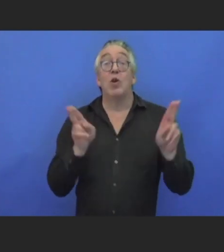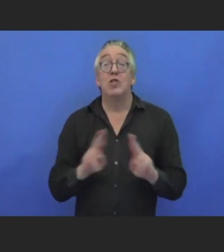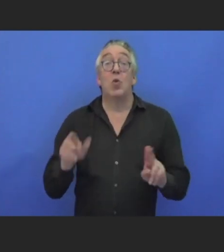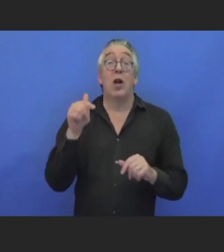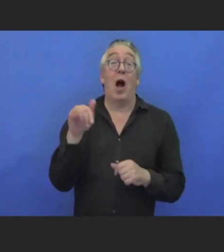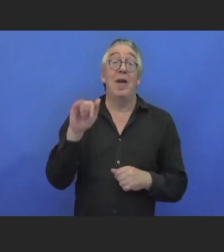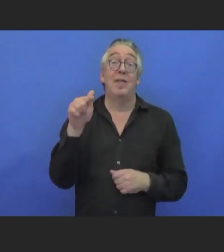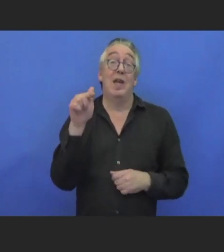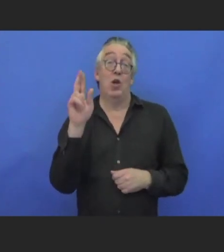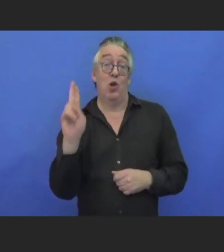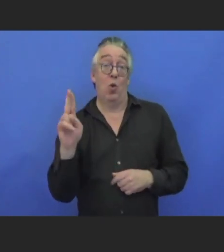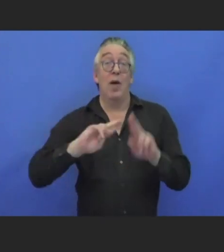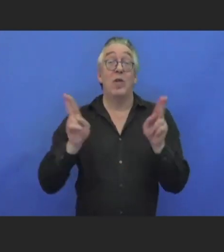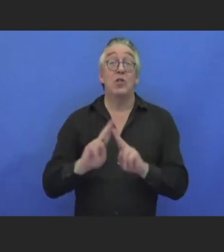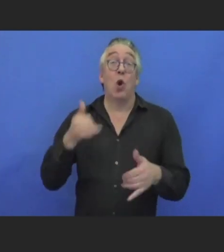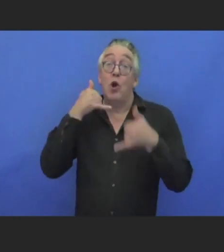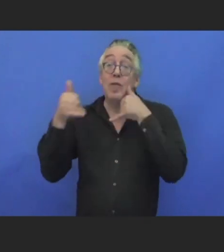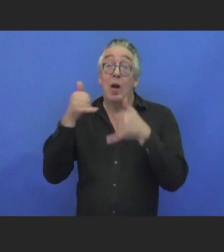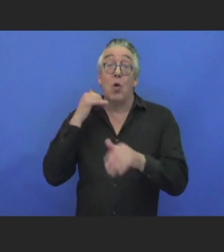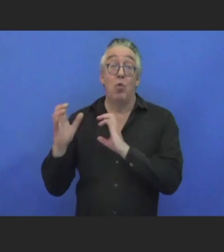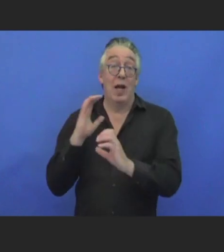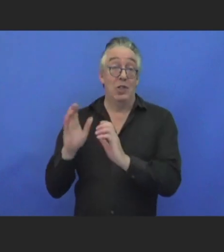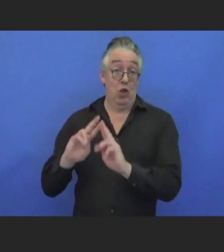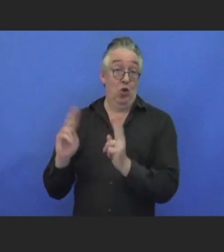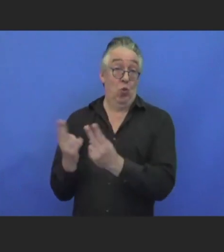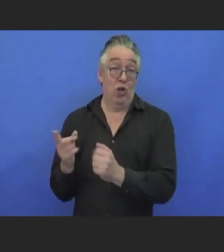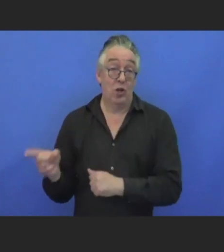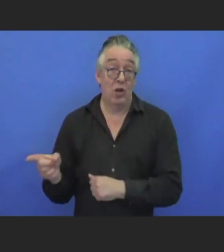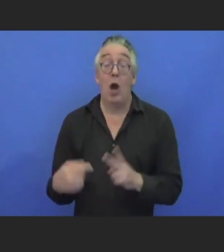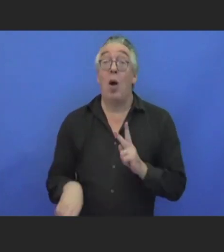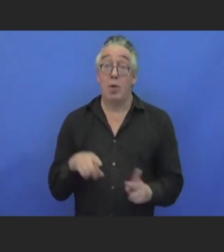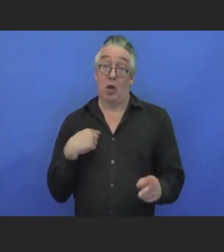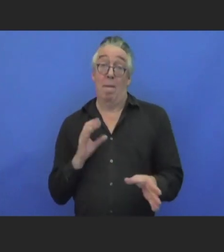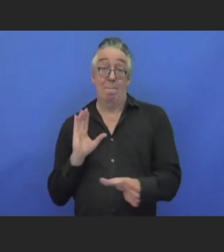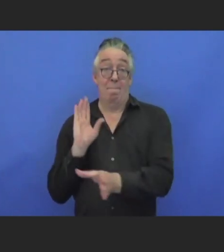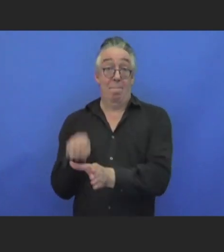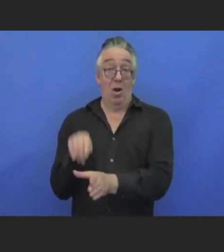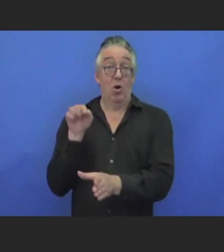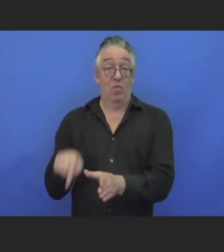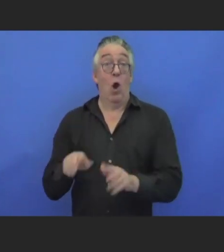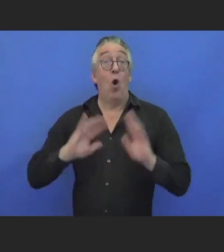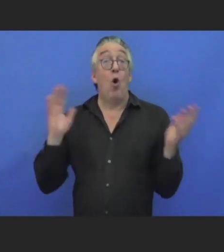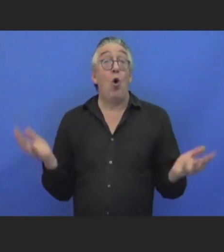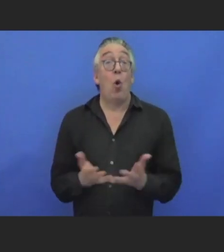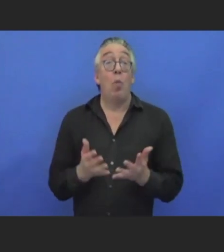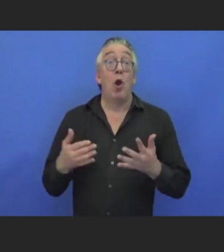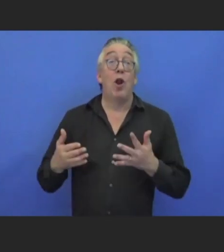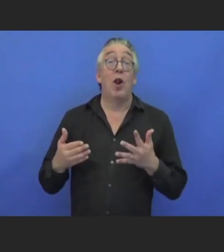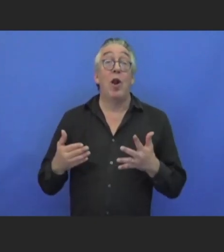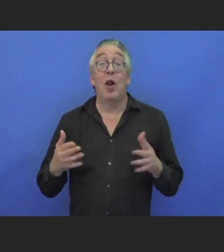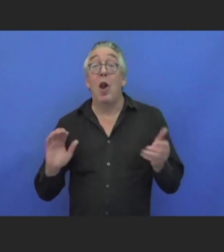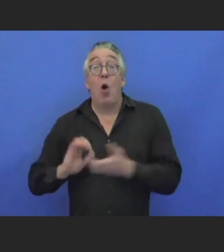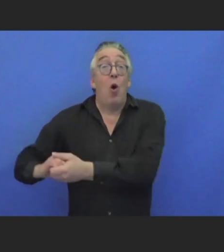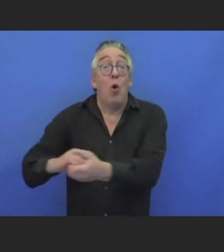And I'm also part of this group of Dynamic Coalition on Accessibility and